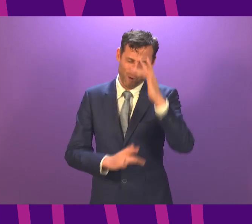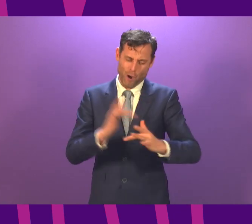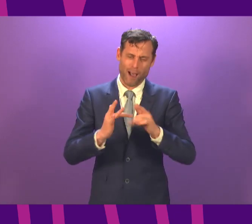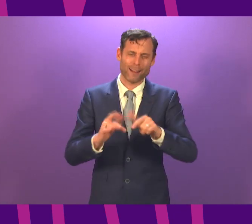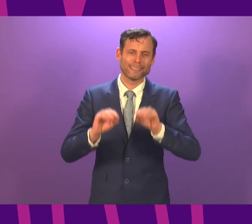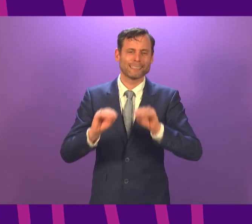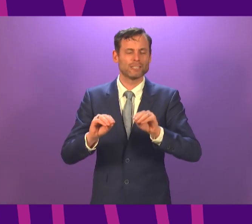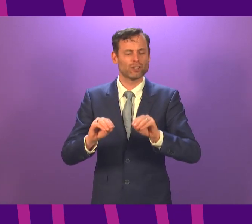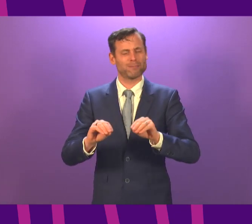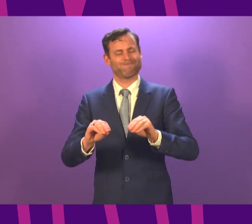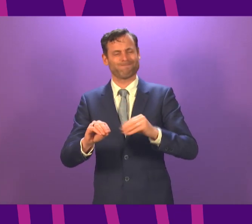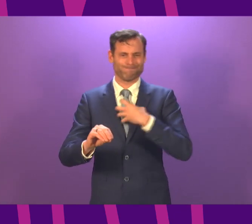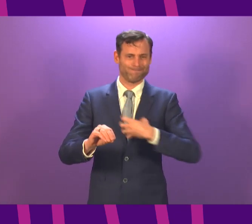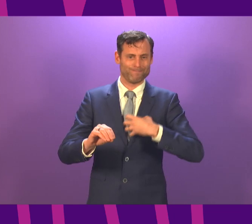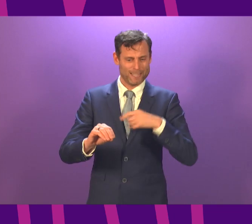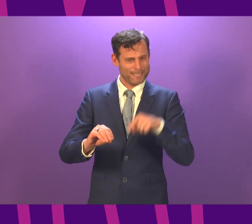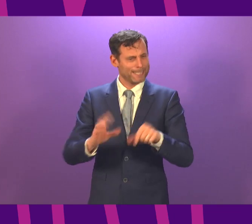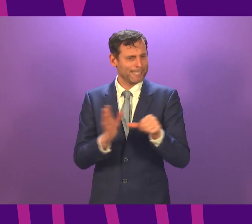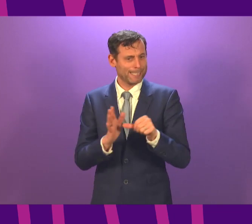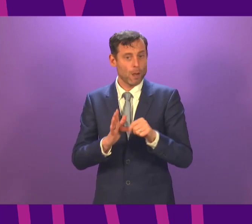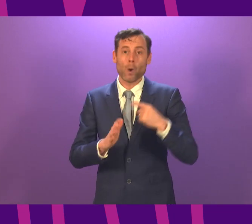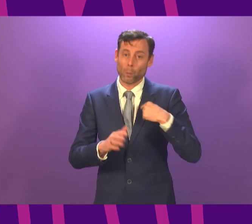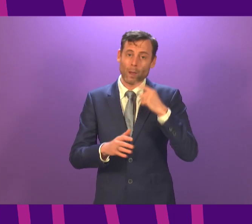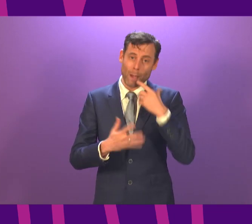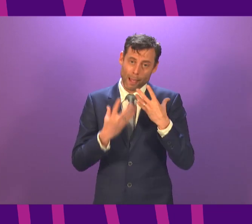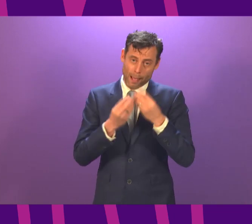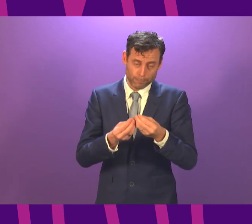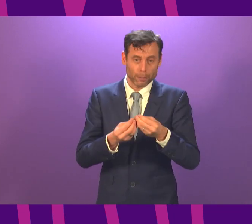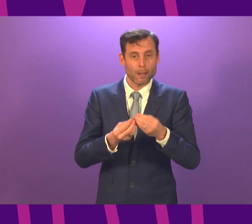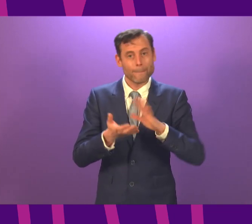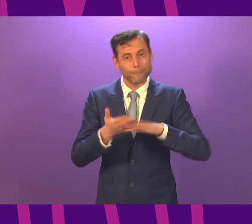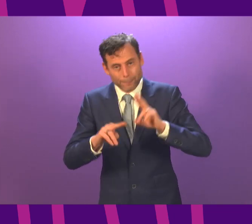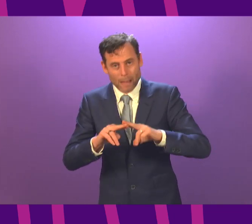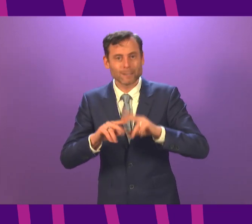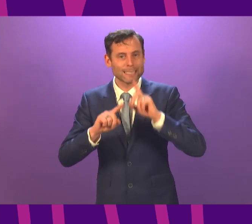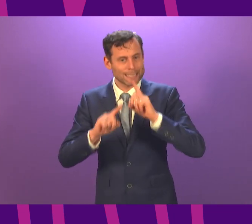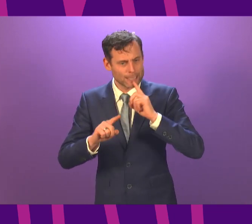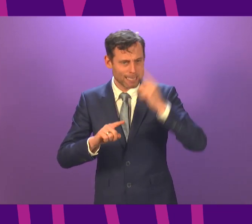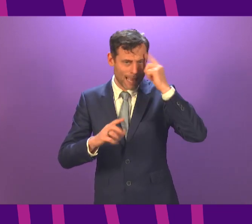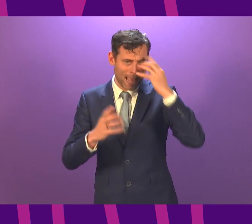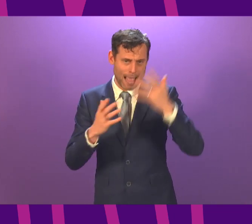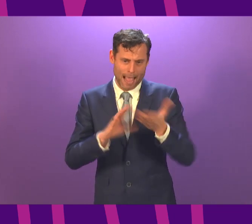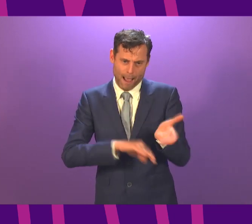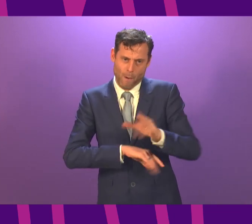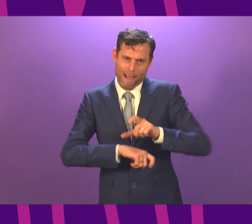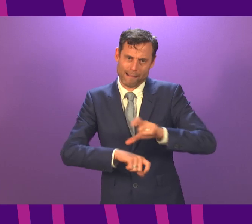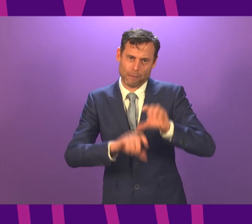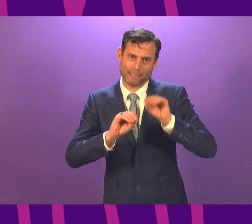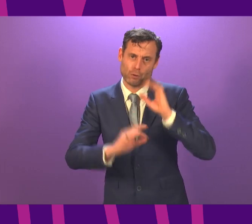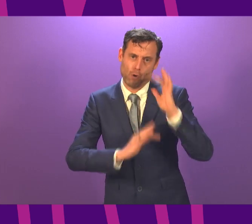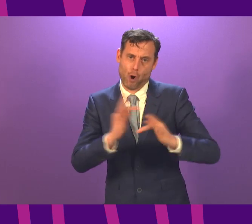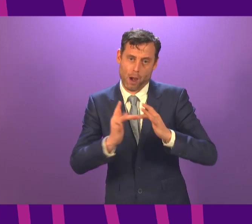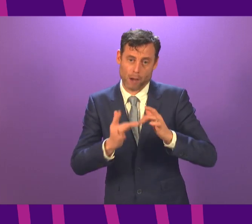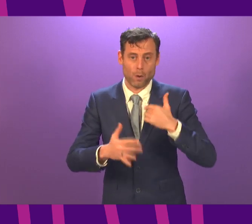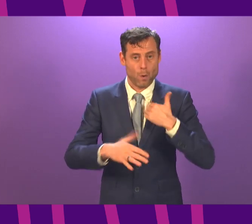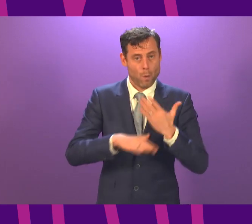parents and young people and we will work to support children and parents throughout this. The Government, Education Scotland and local authorities are working together to